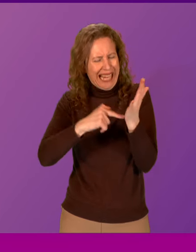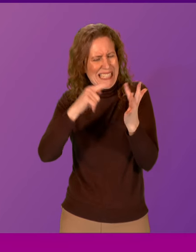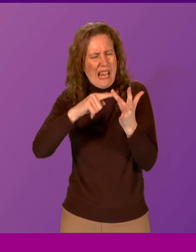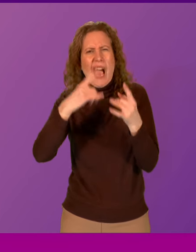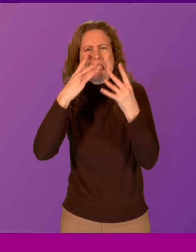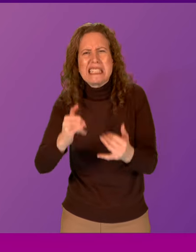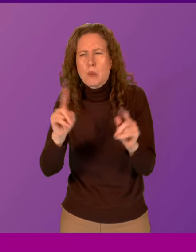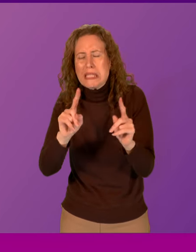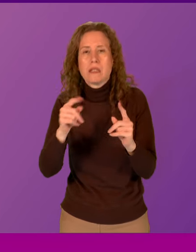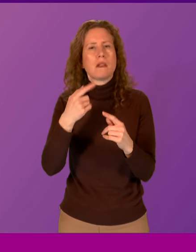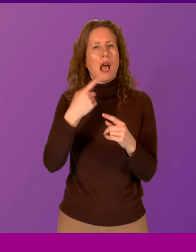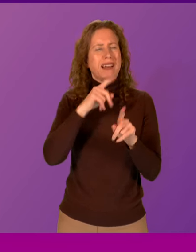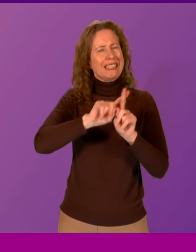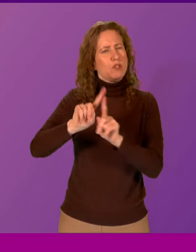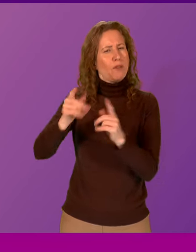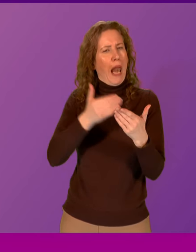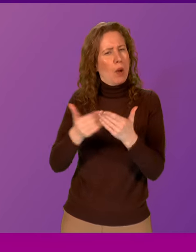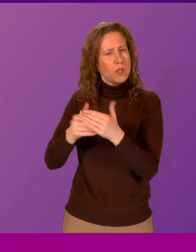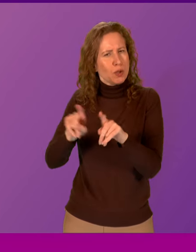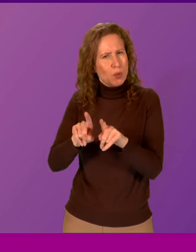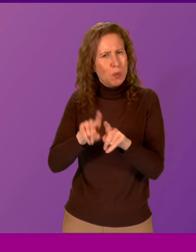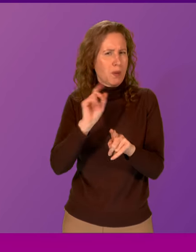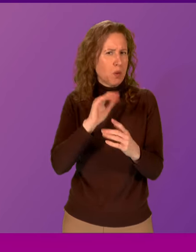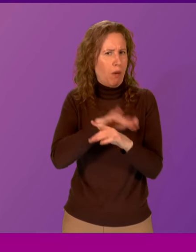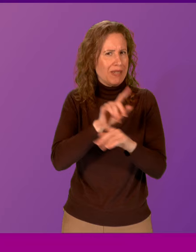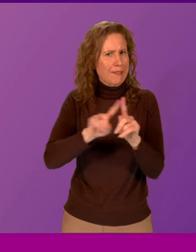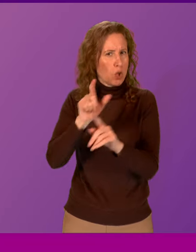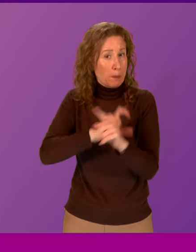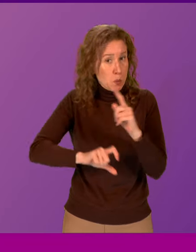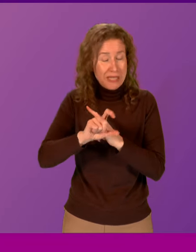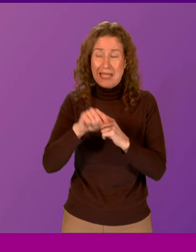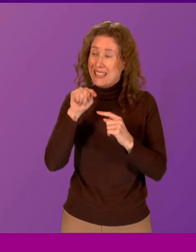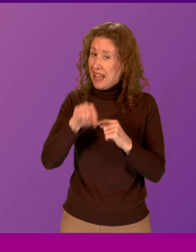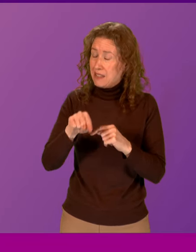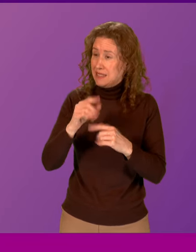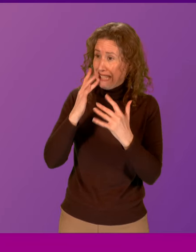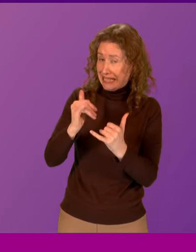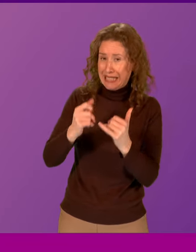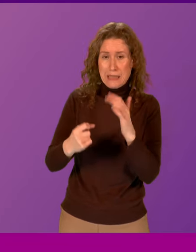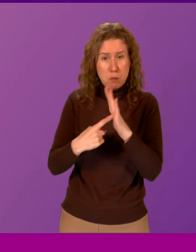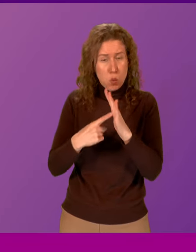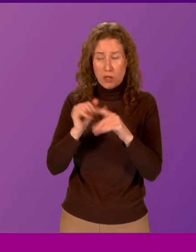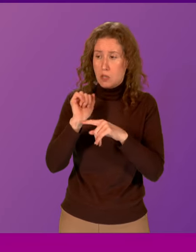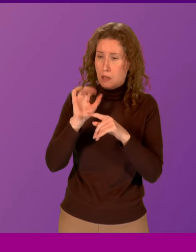community languages. Vaccinations against STIs also continue to be important in the protection of treatment and disease. Eveline Tweed.